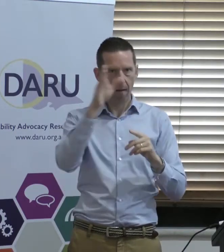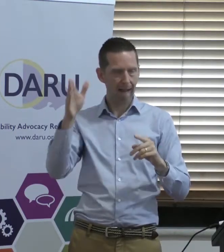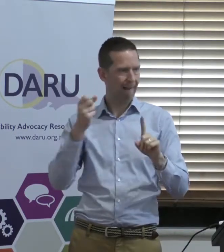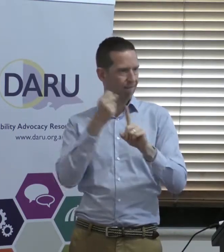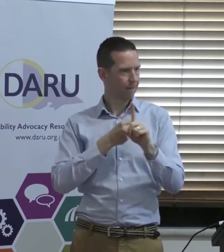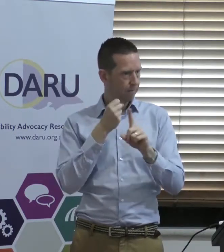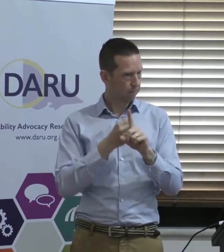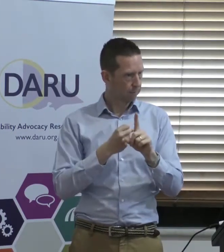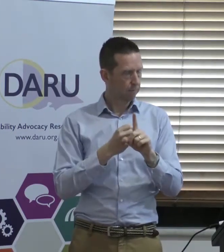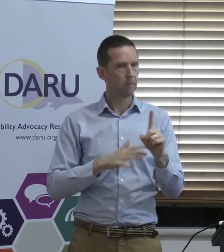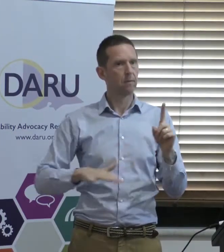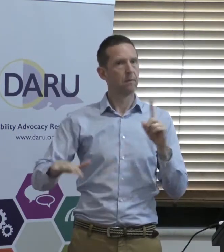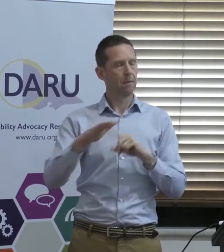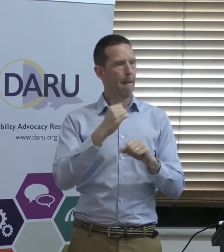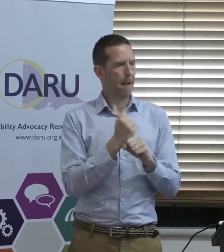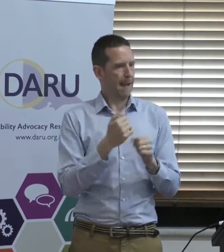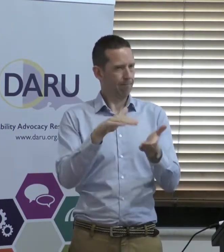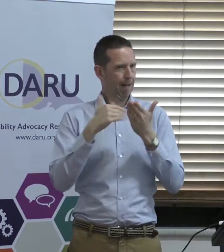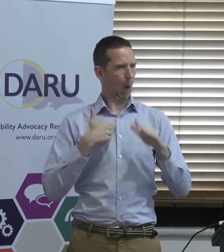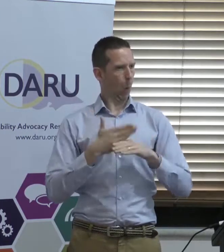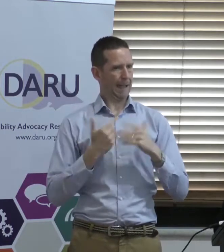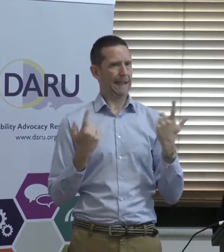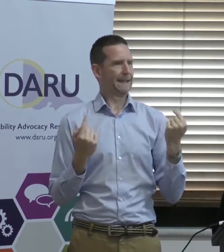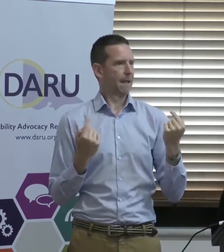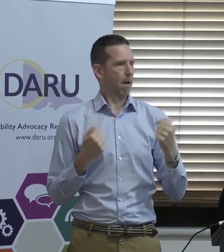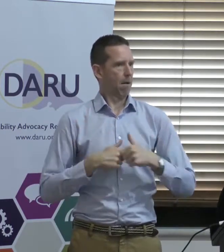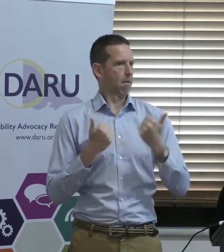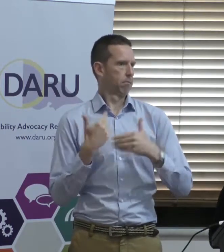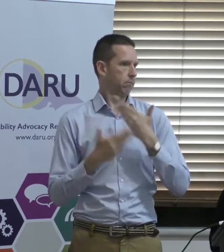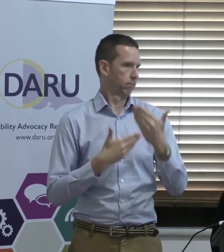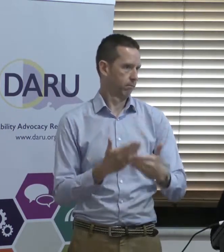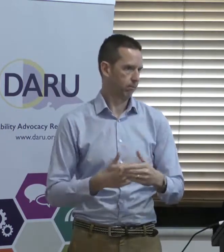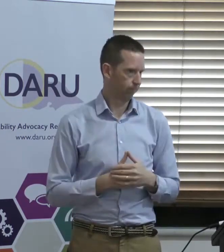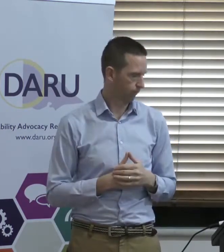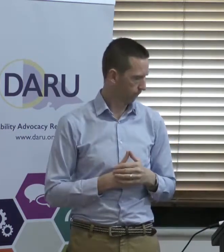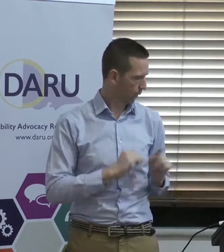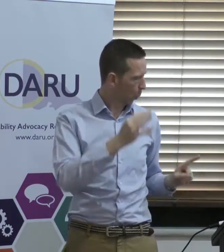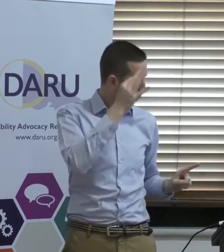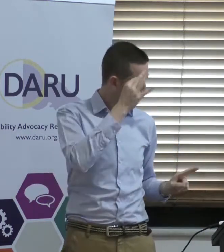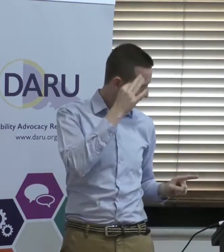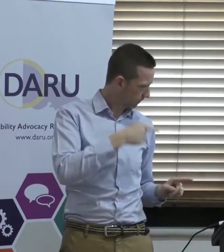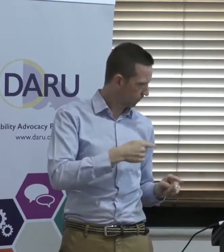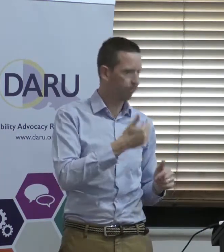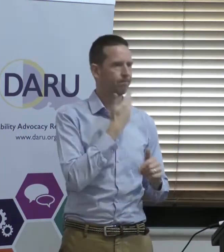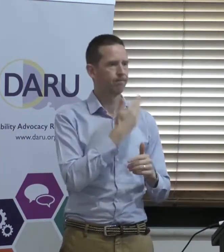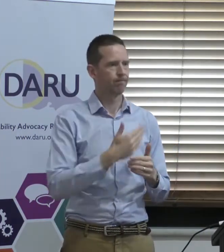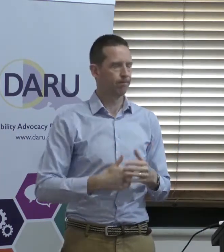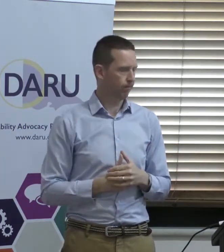all our work easier and better. Whoops. Thank you.